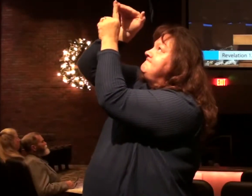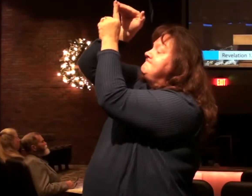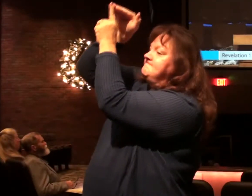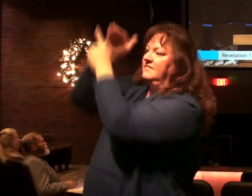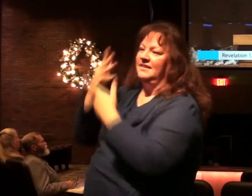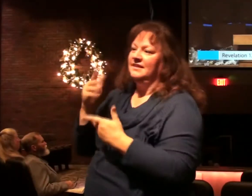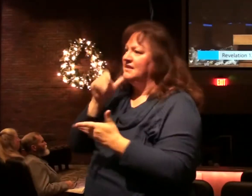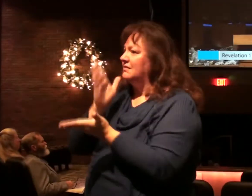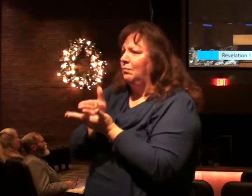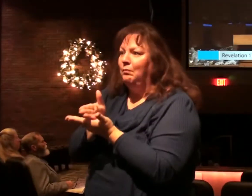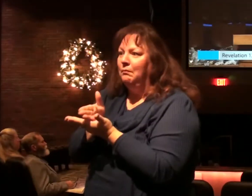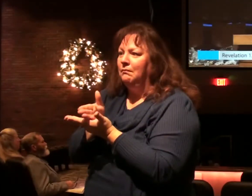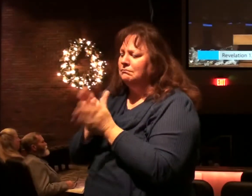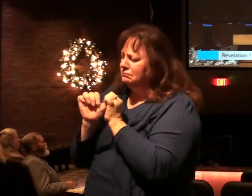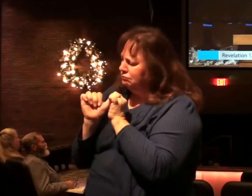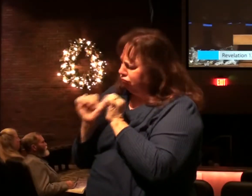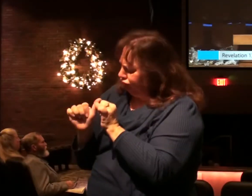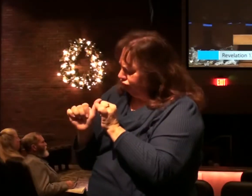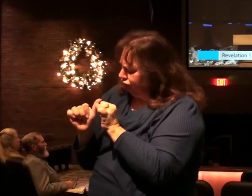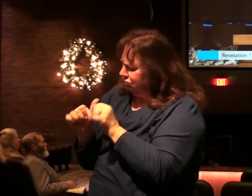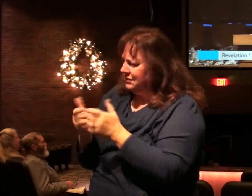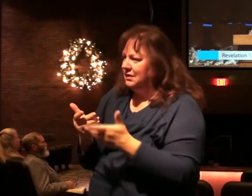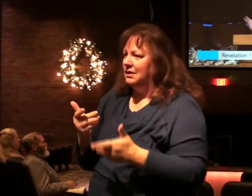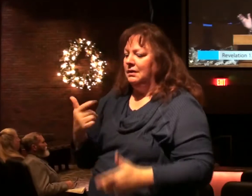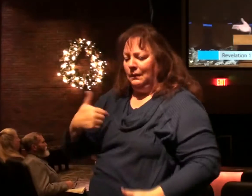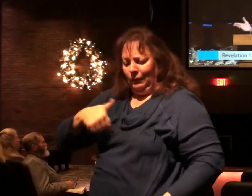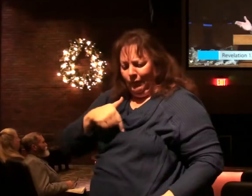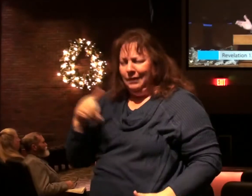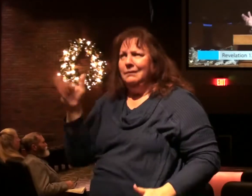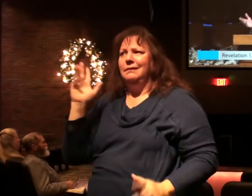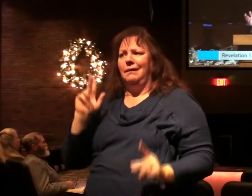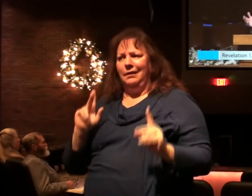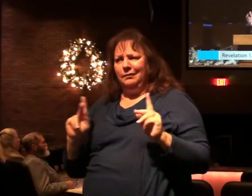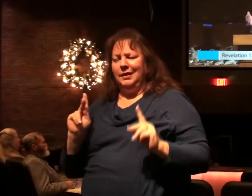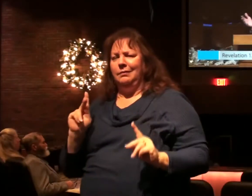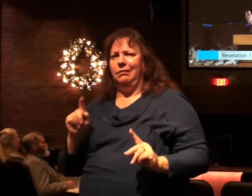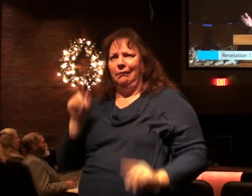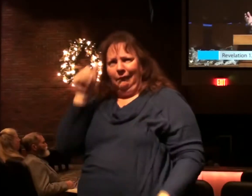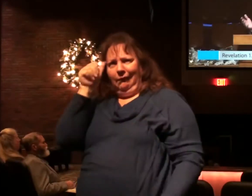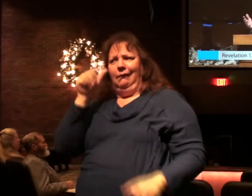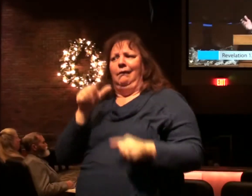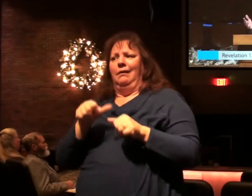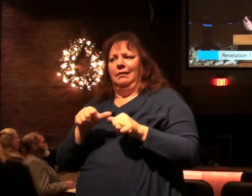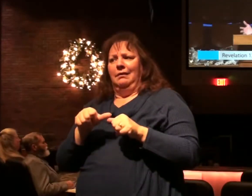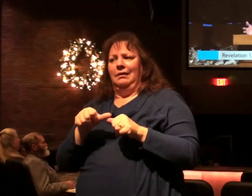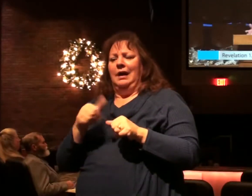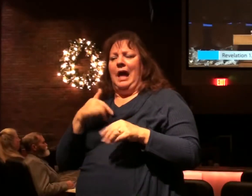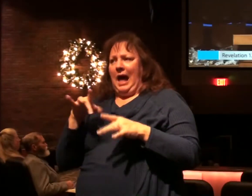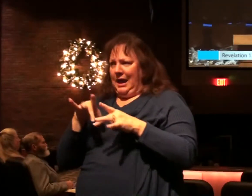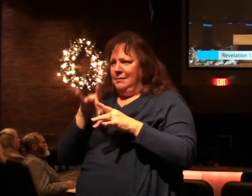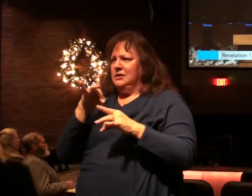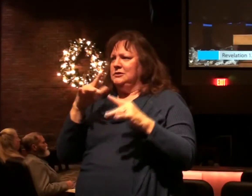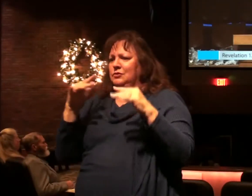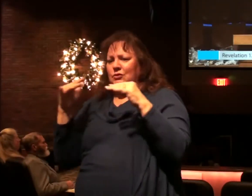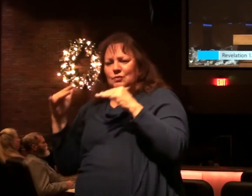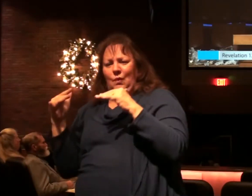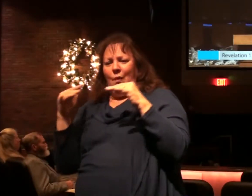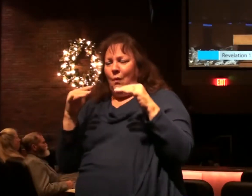He is persistent. We as God's people need to remember we are in a spiritual conflict.